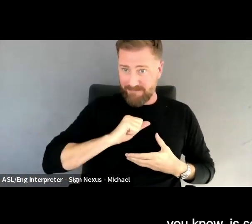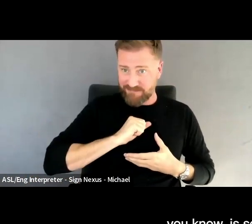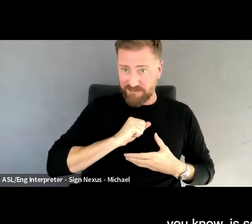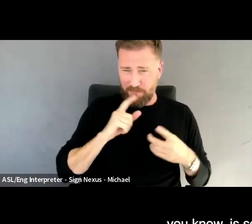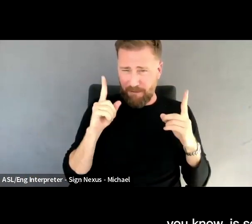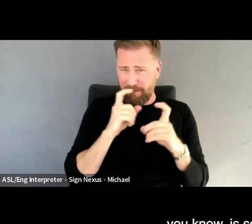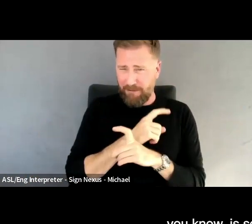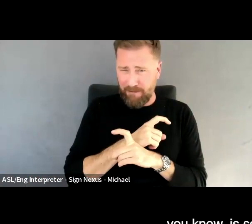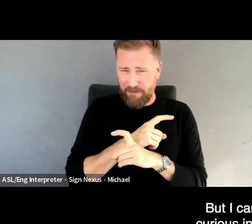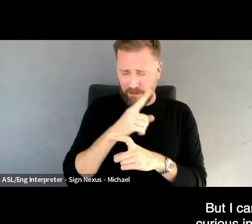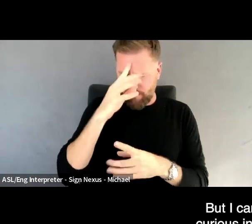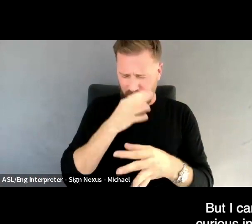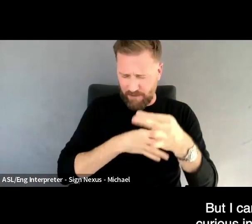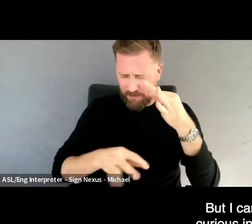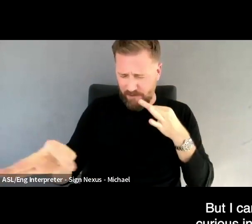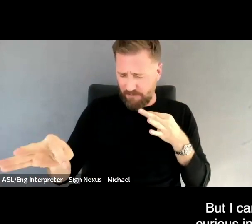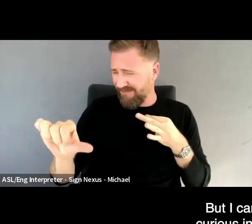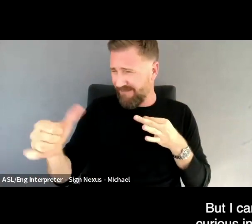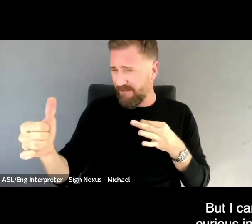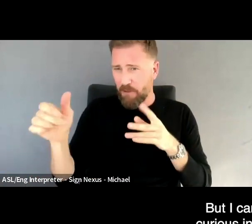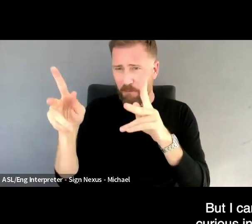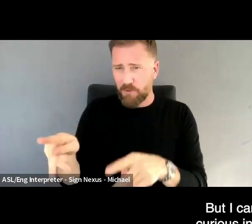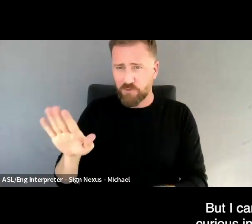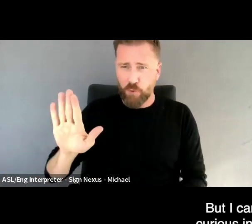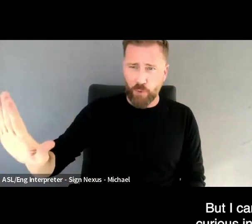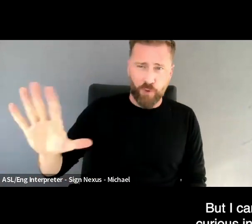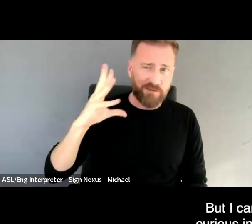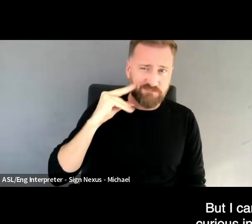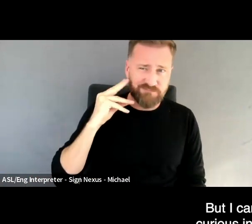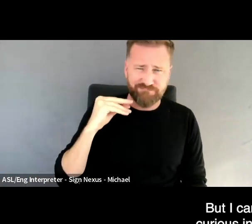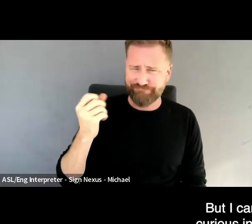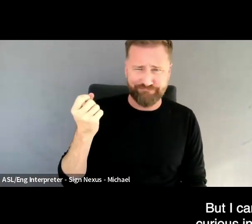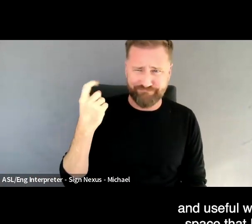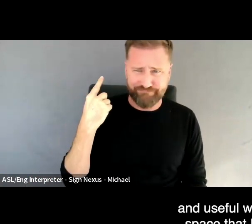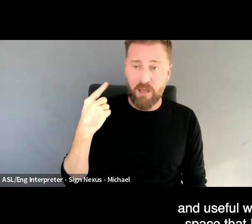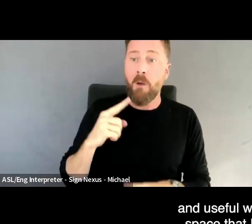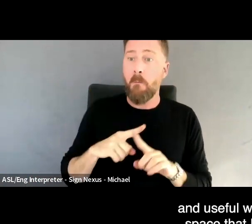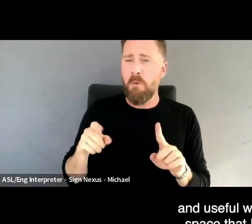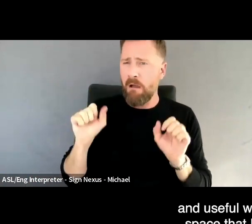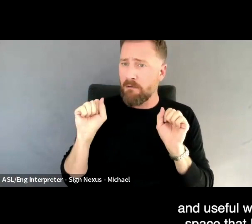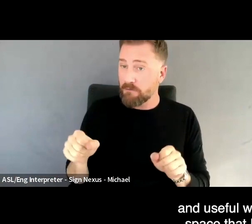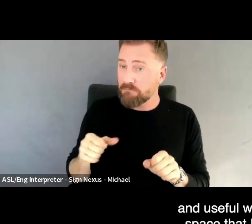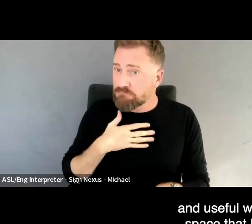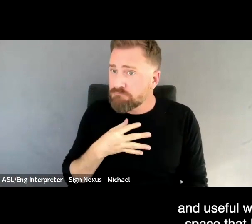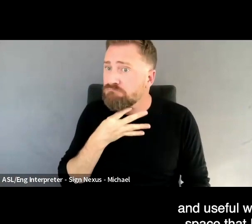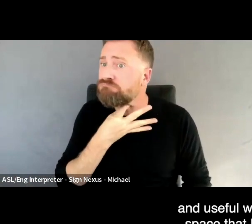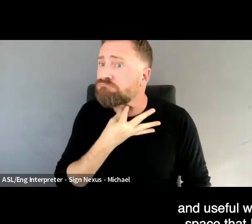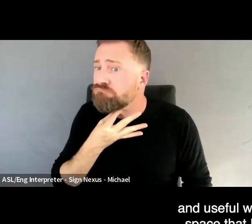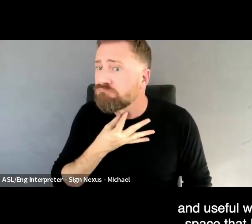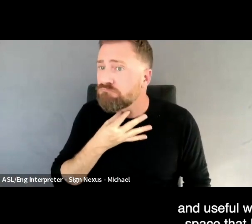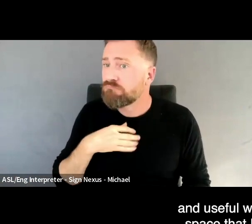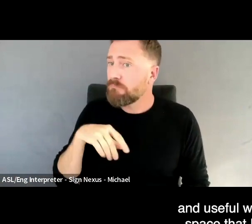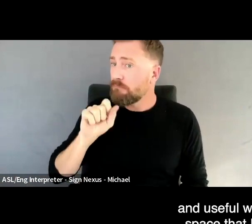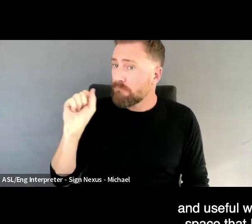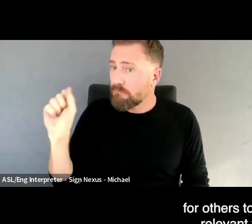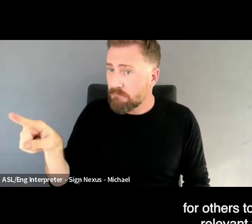I can't do. But I can ask and be curious in a constrained and useful way, relevant to the space that I'm